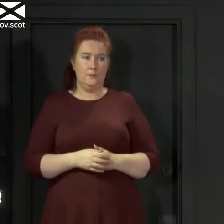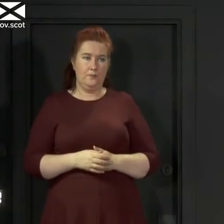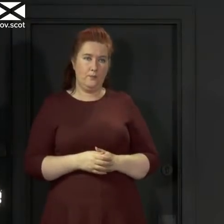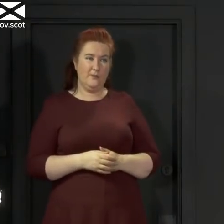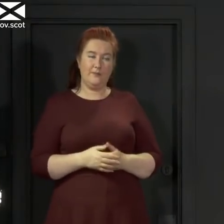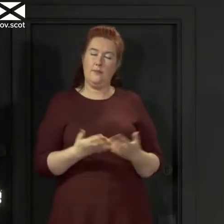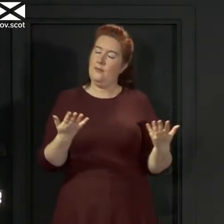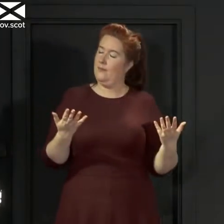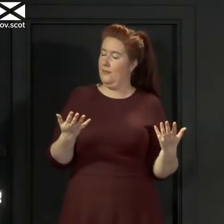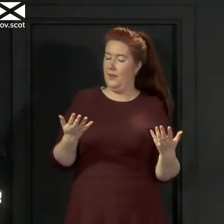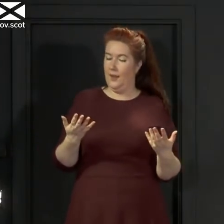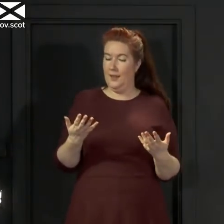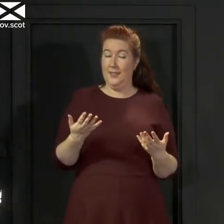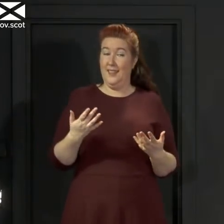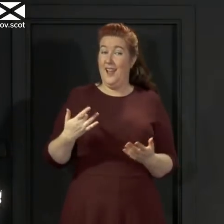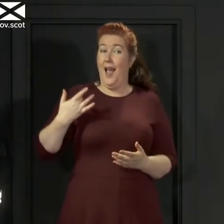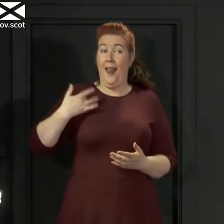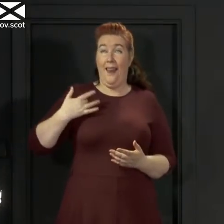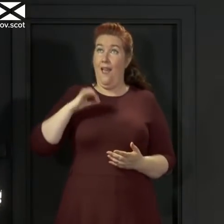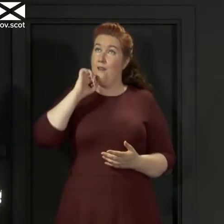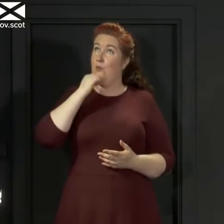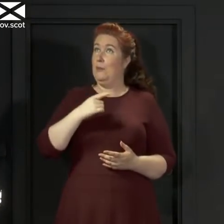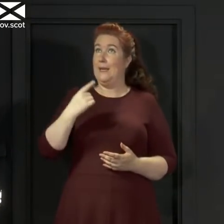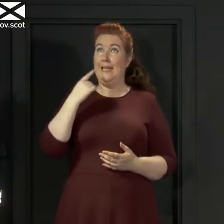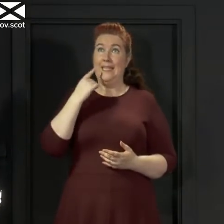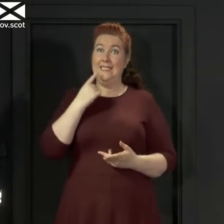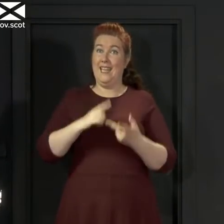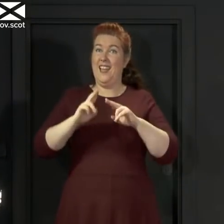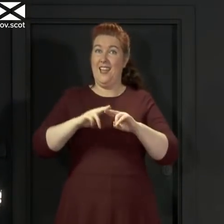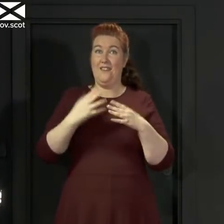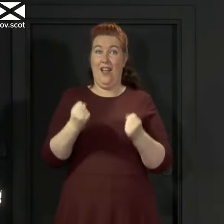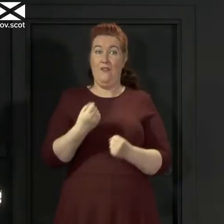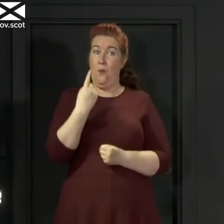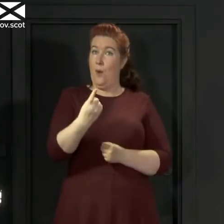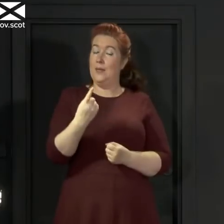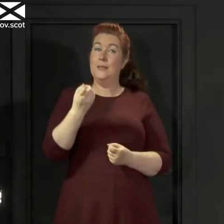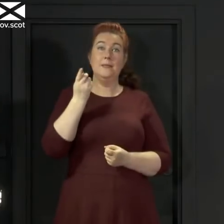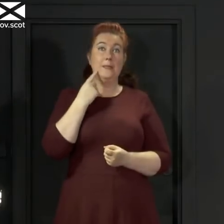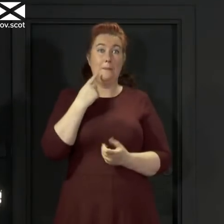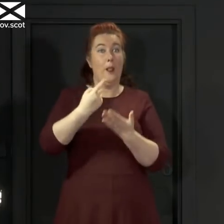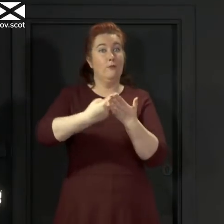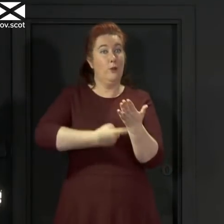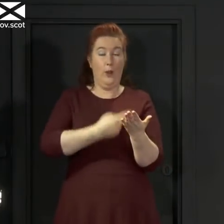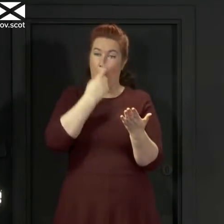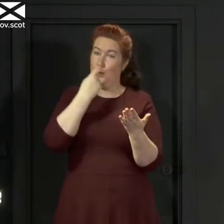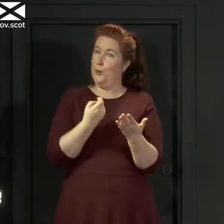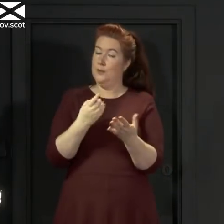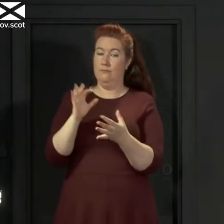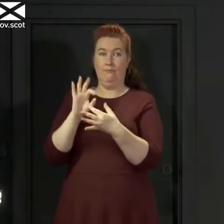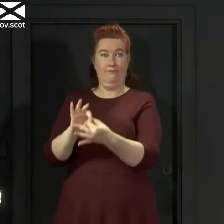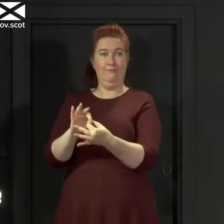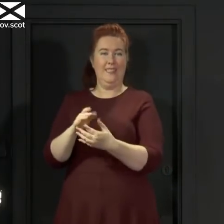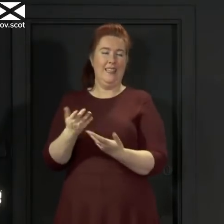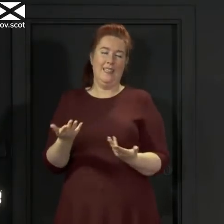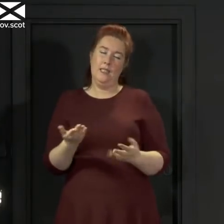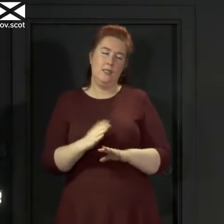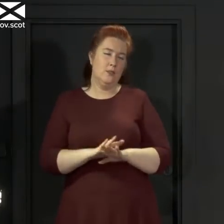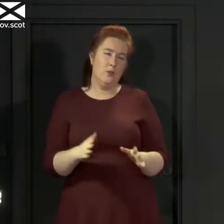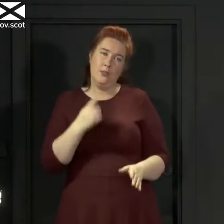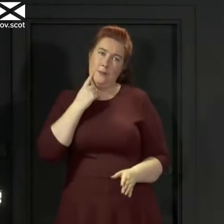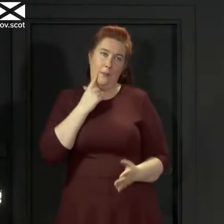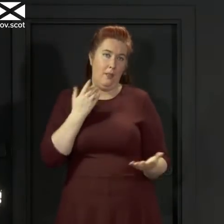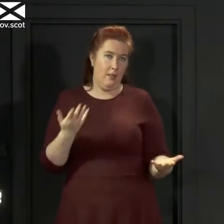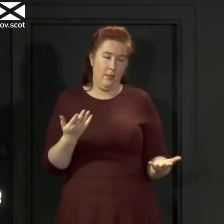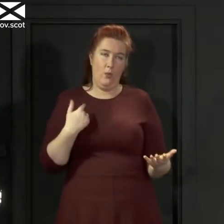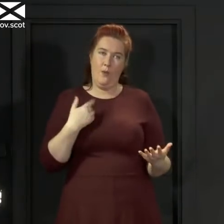Life would be a lot easier I think if there was just one simple measure that you could apply to these things that's not the case here we look at